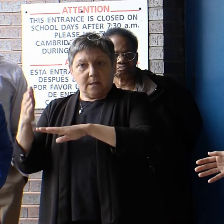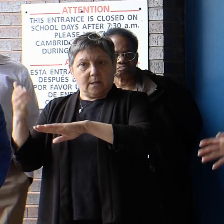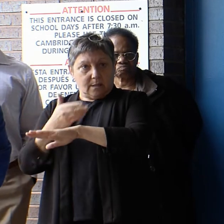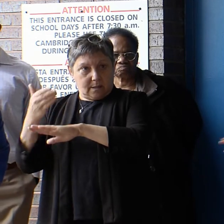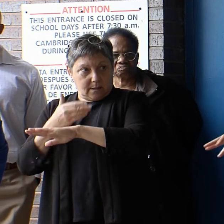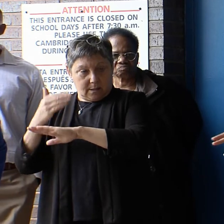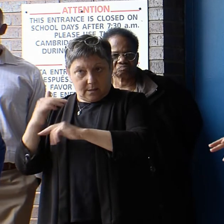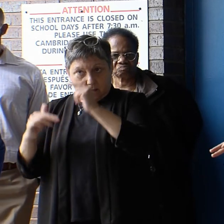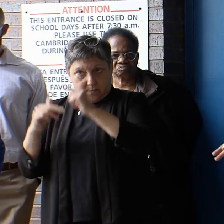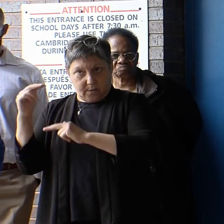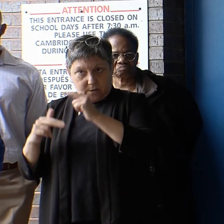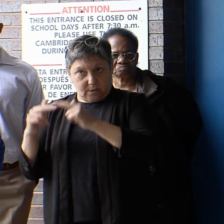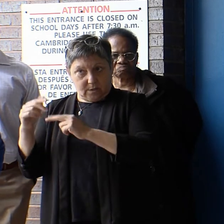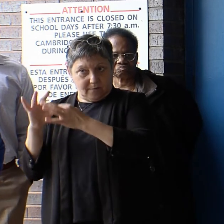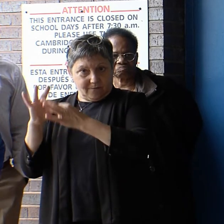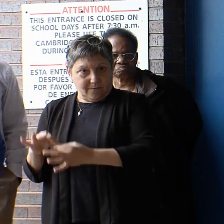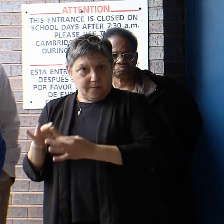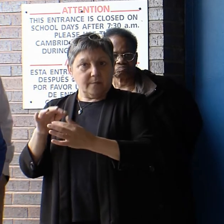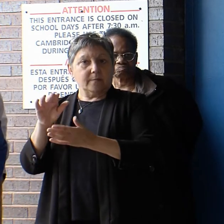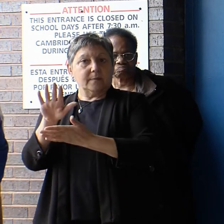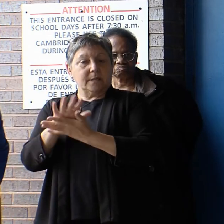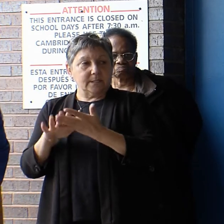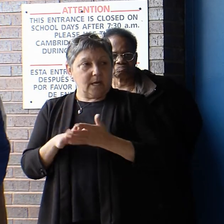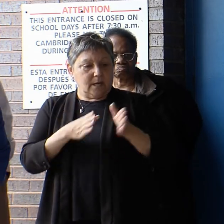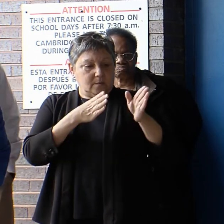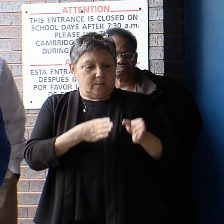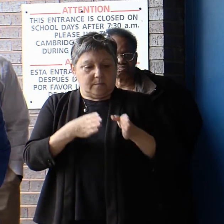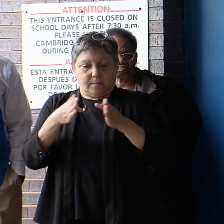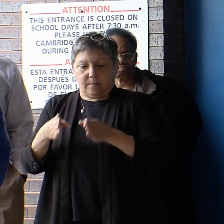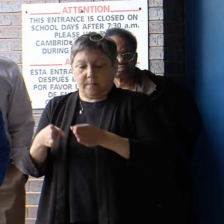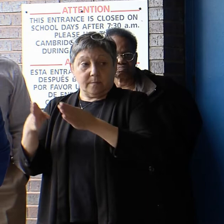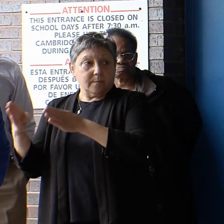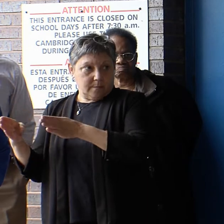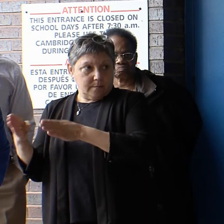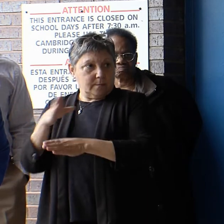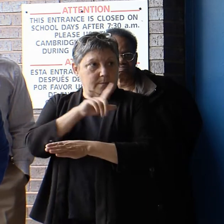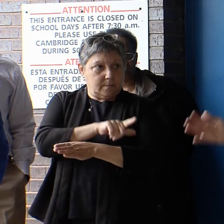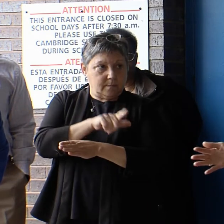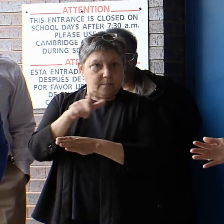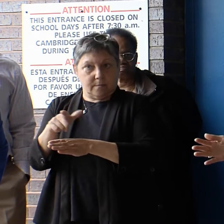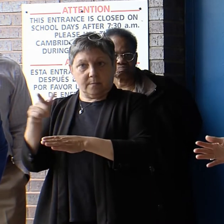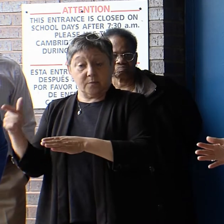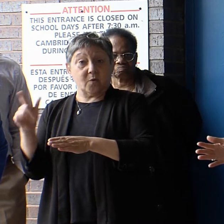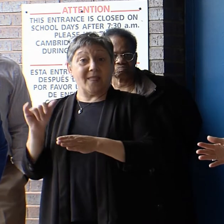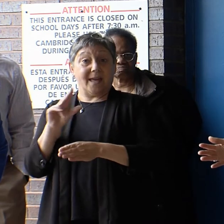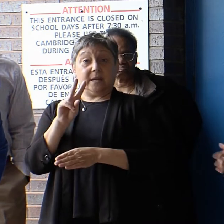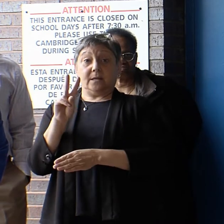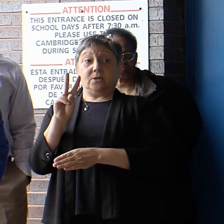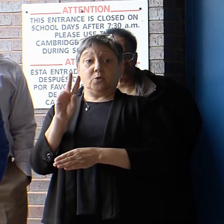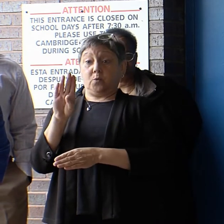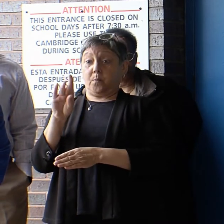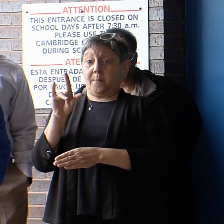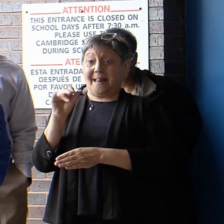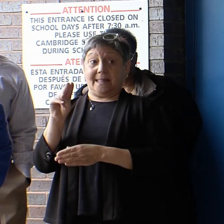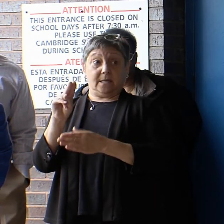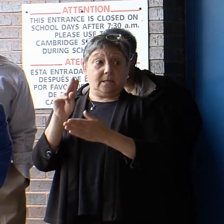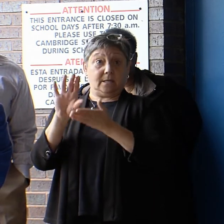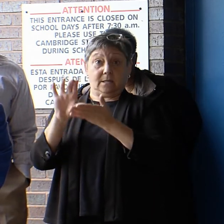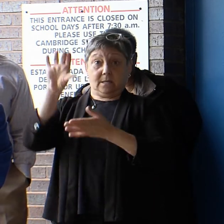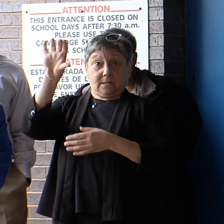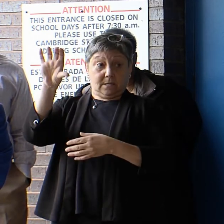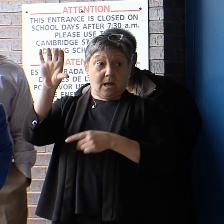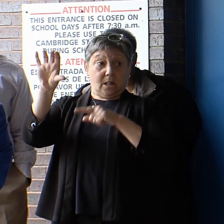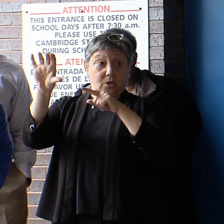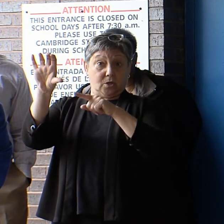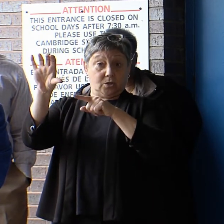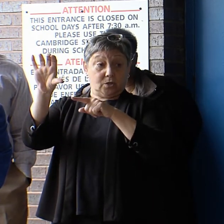is funded according to the designs that are set and created. And so the $2 billion right now represents the schools that are in